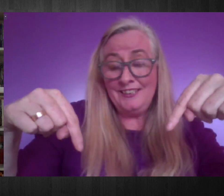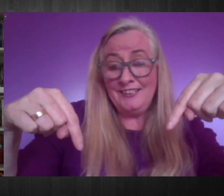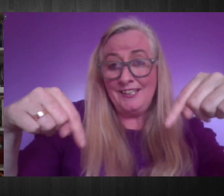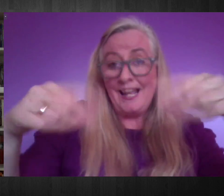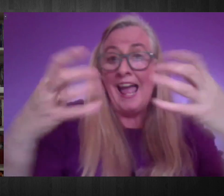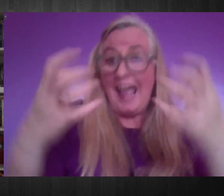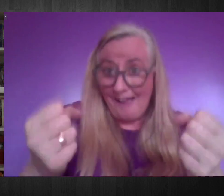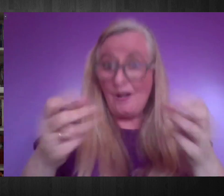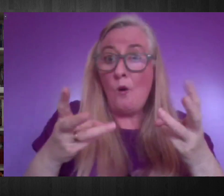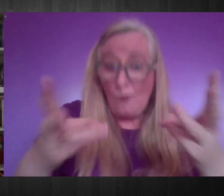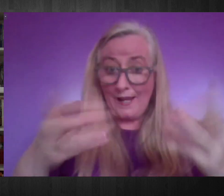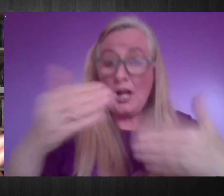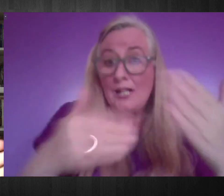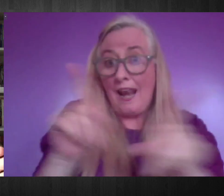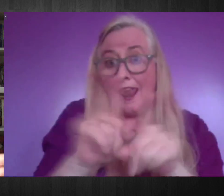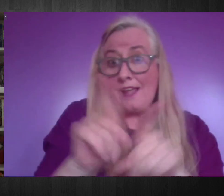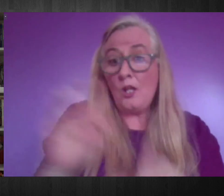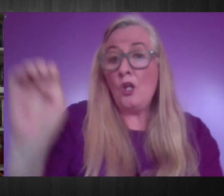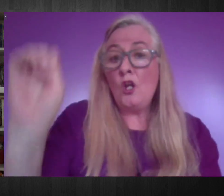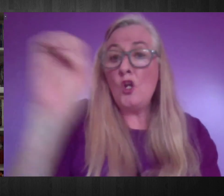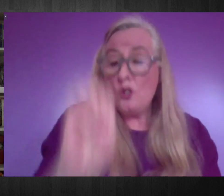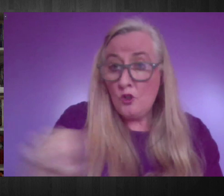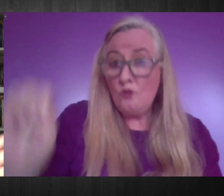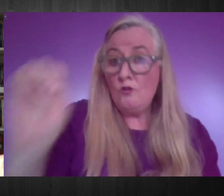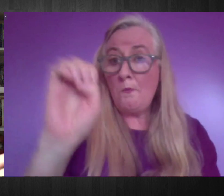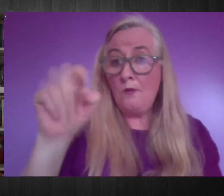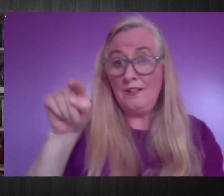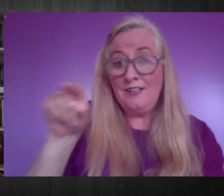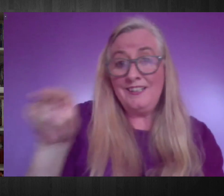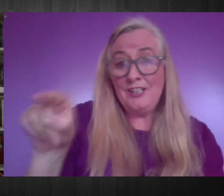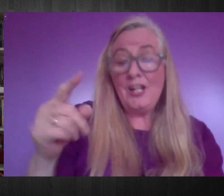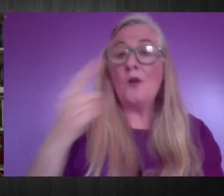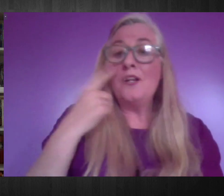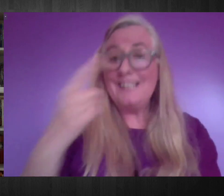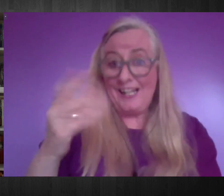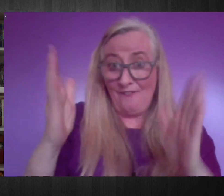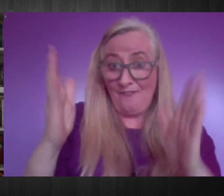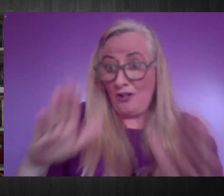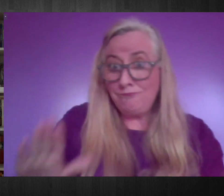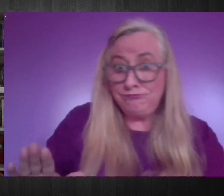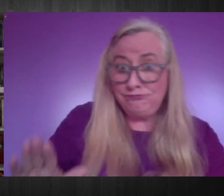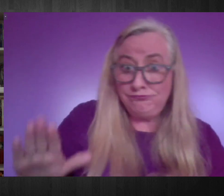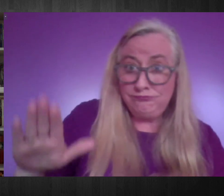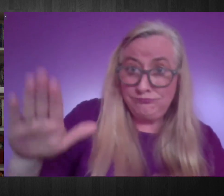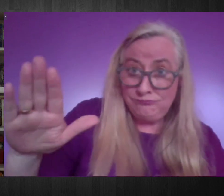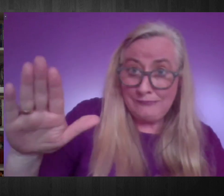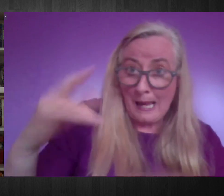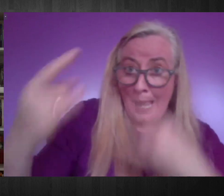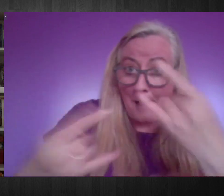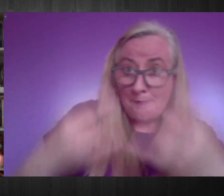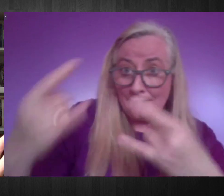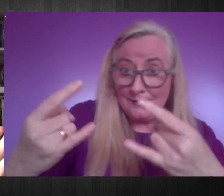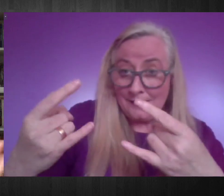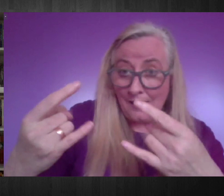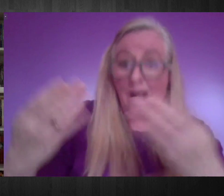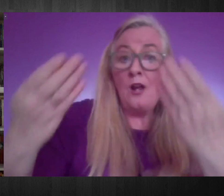seeing that in Europe, we are finalizing this, the first wave. And so the lockdown measures and the emergency measures